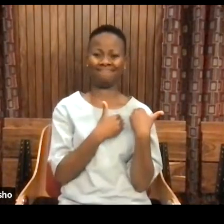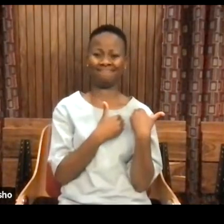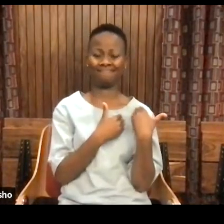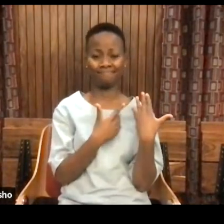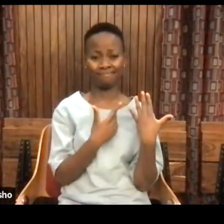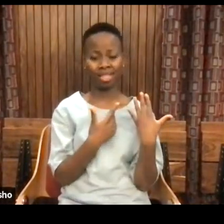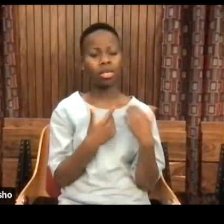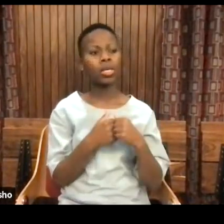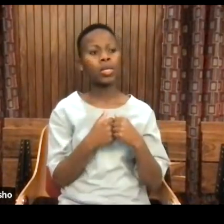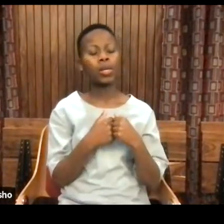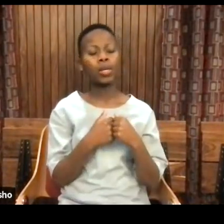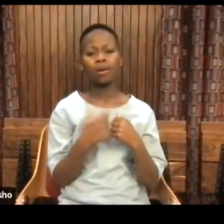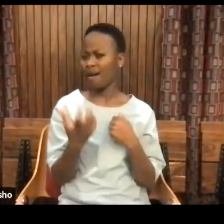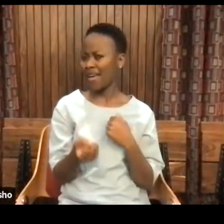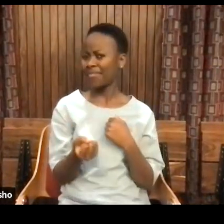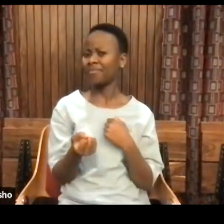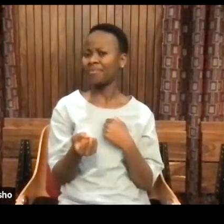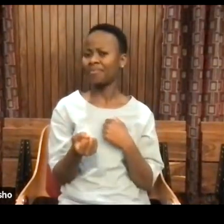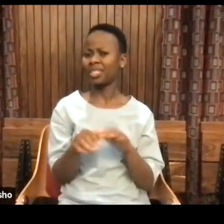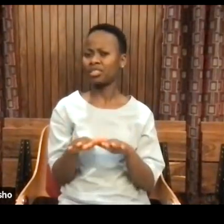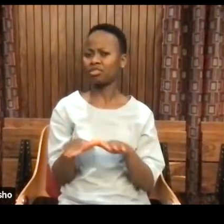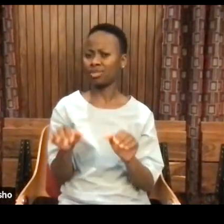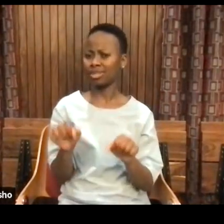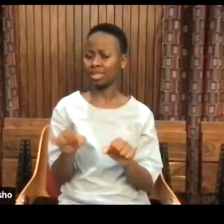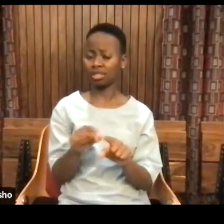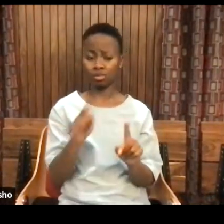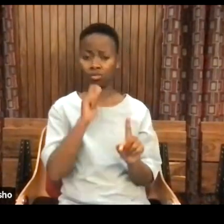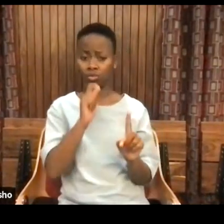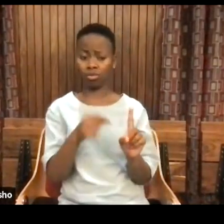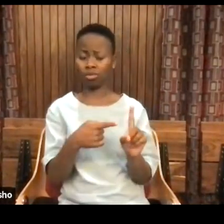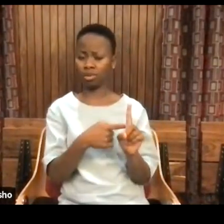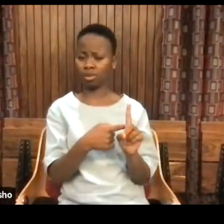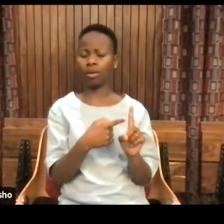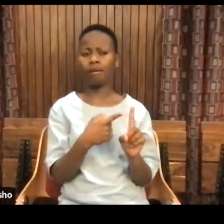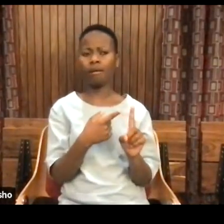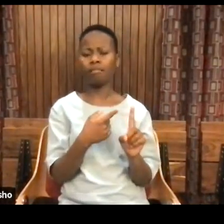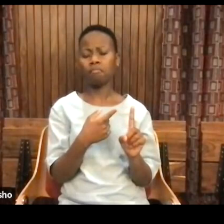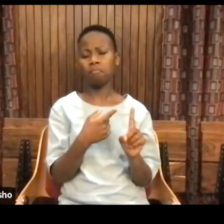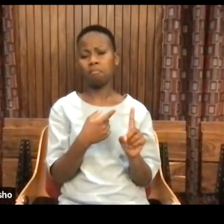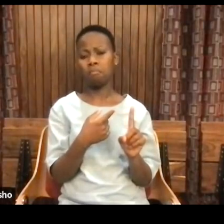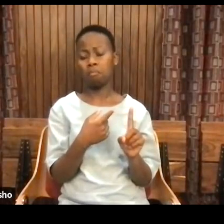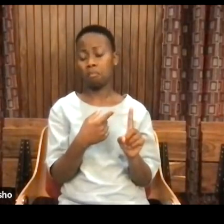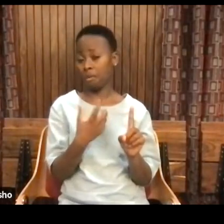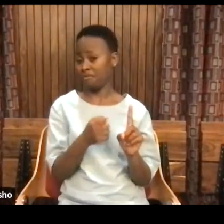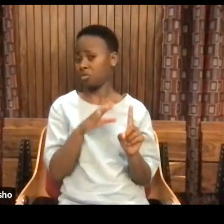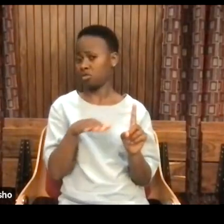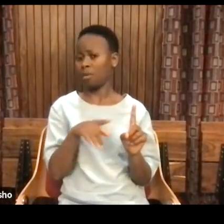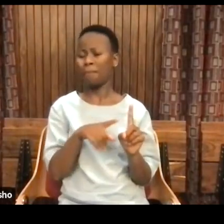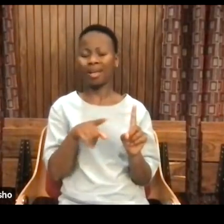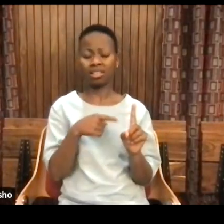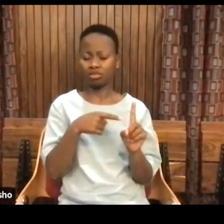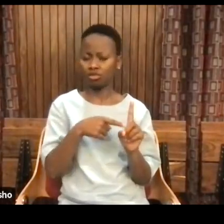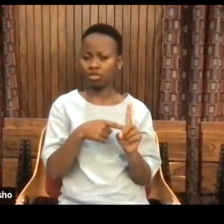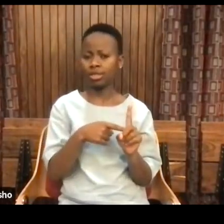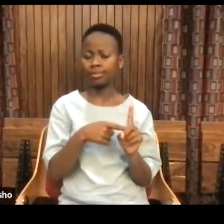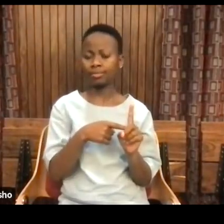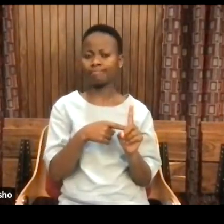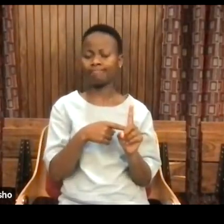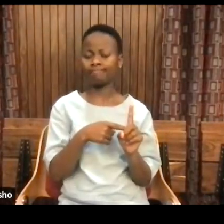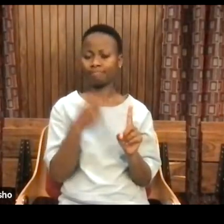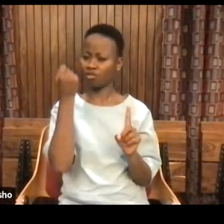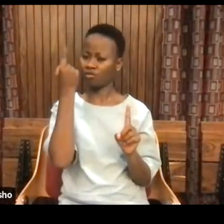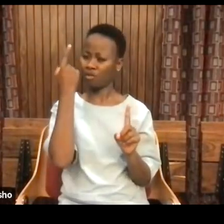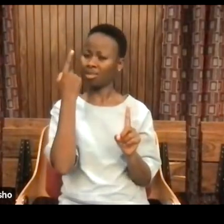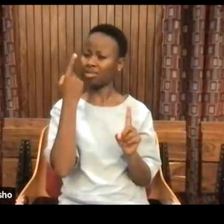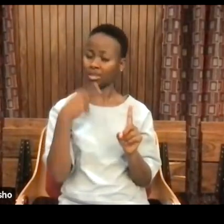biological child. But she understood very well that there's a form of commitment to those who